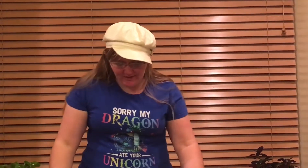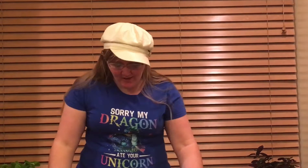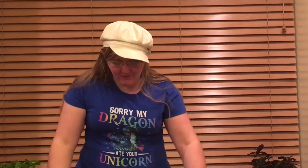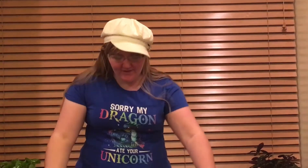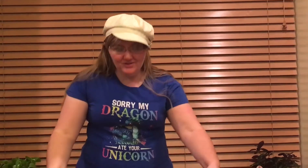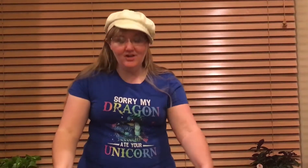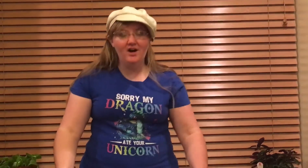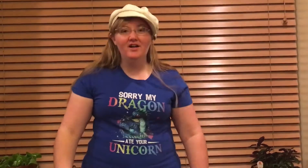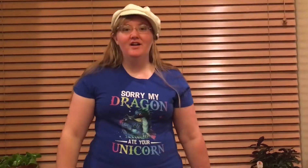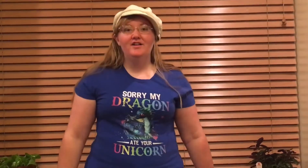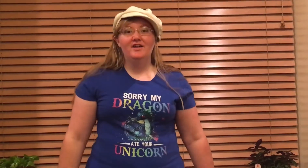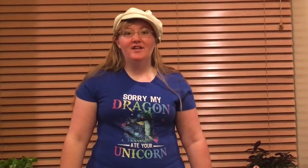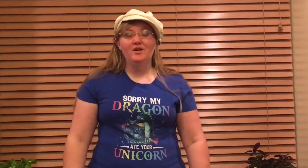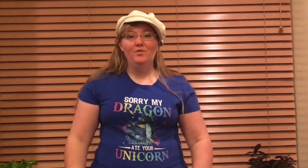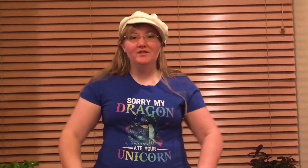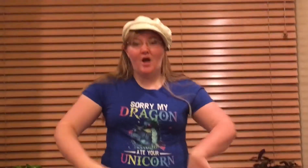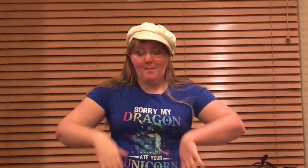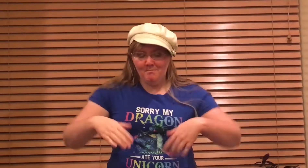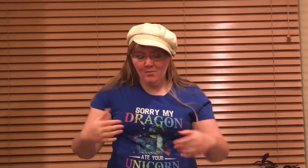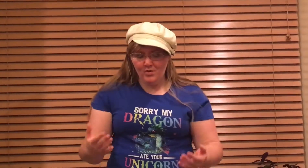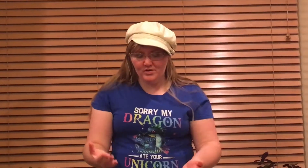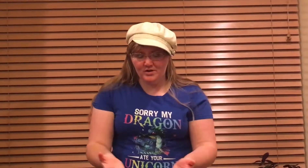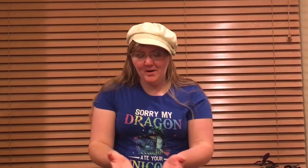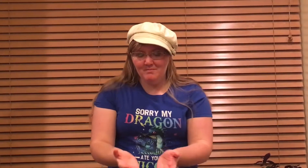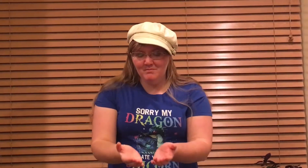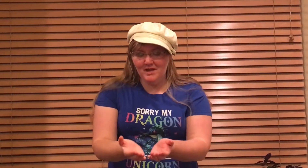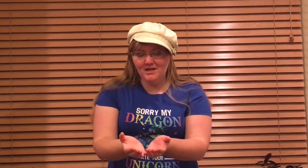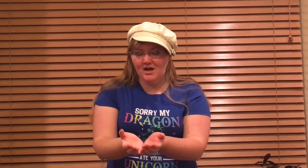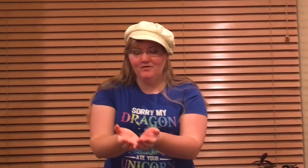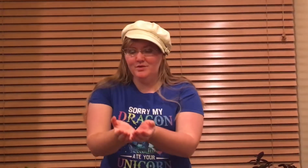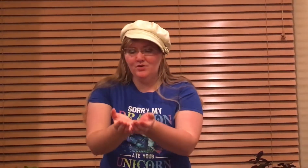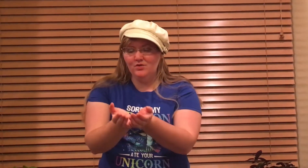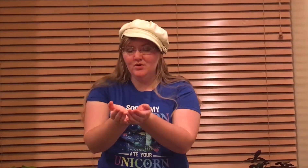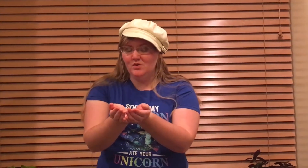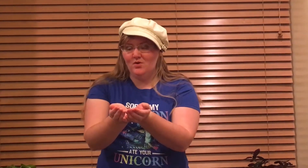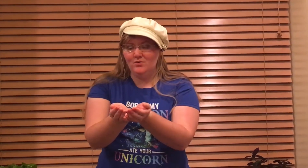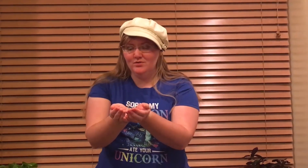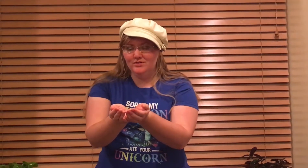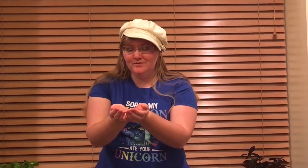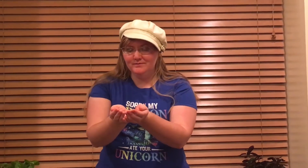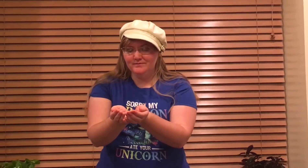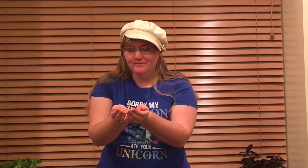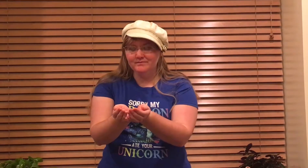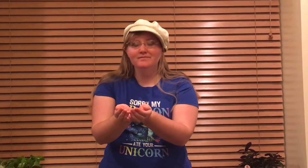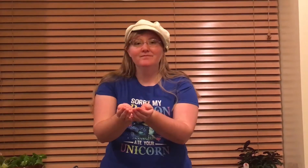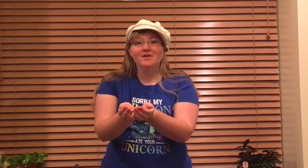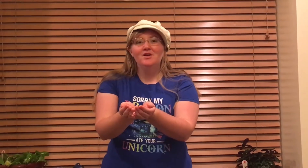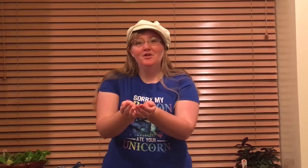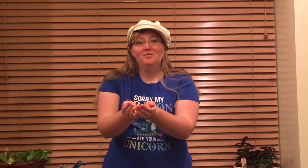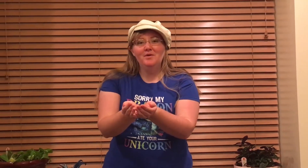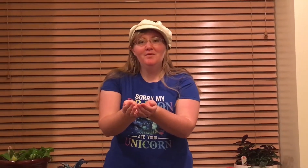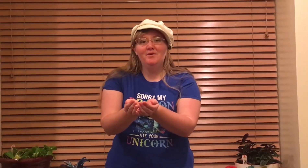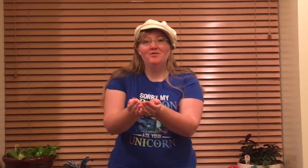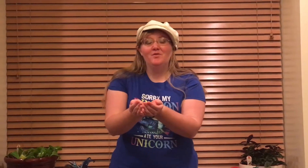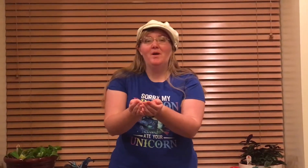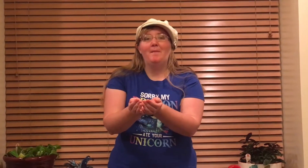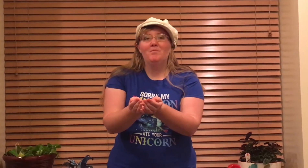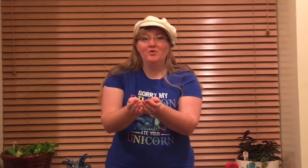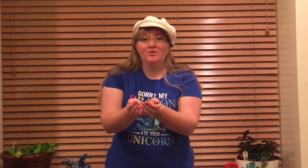down and he saw that it was a mortar made of pure gold. You may be wondering what a mortar